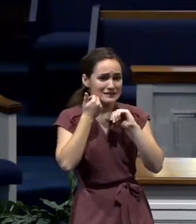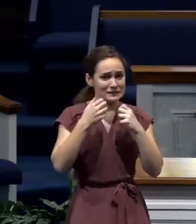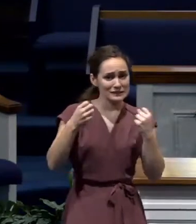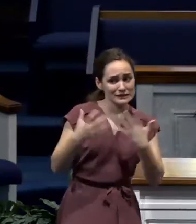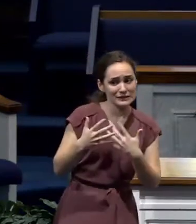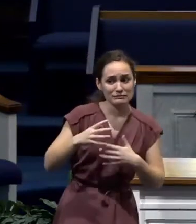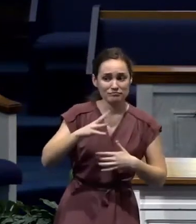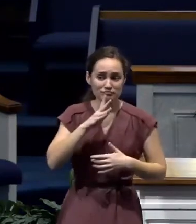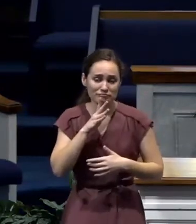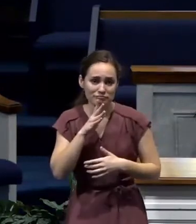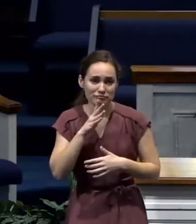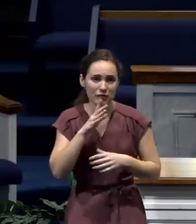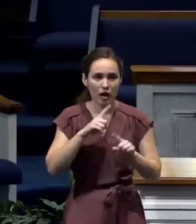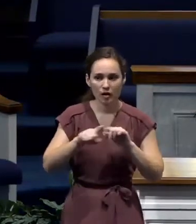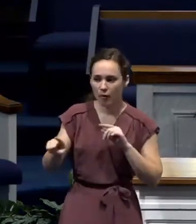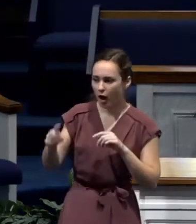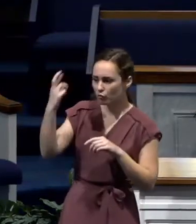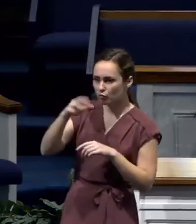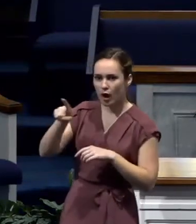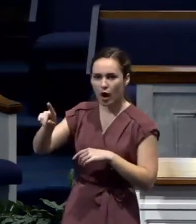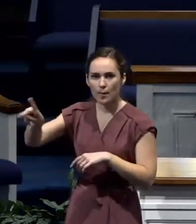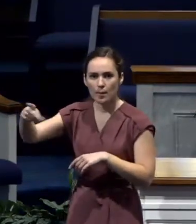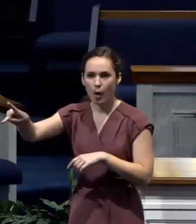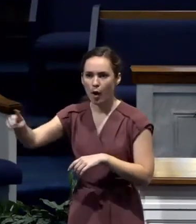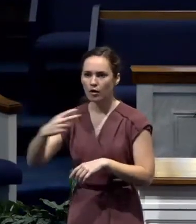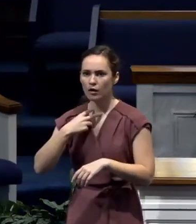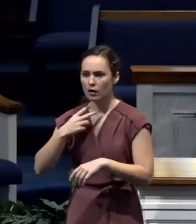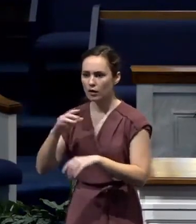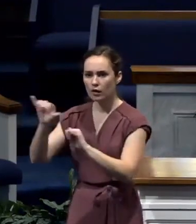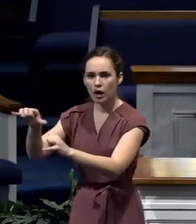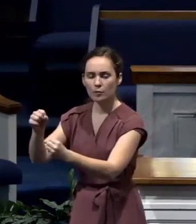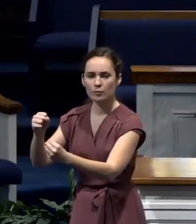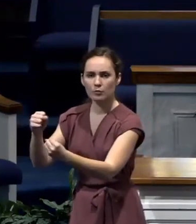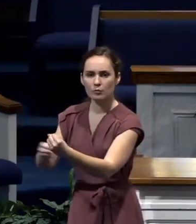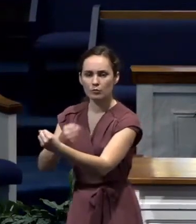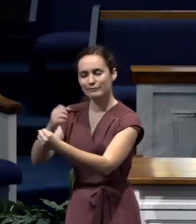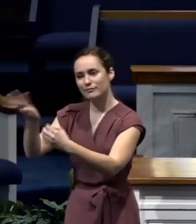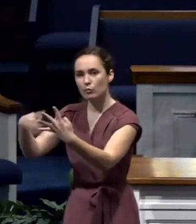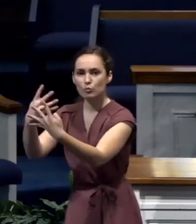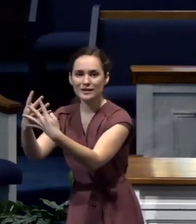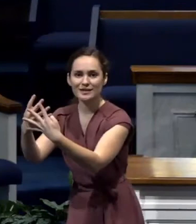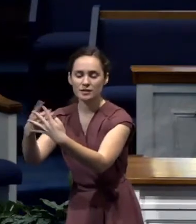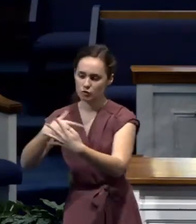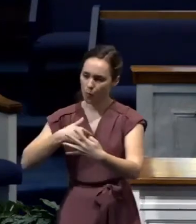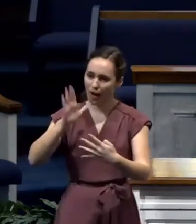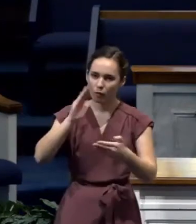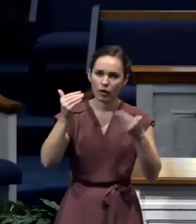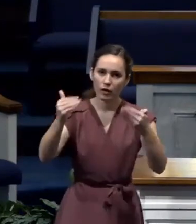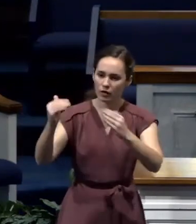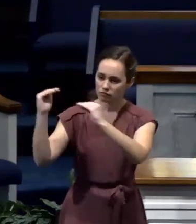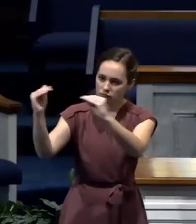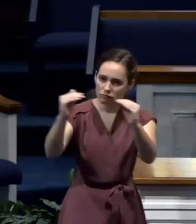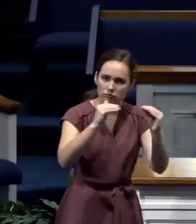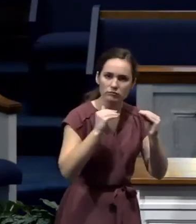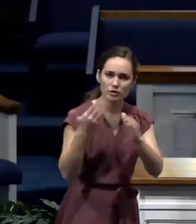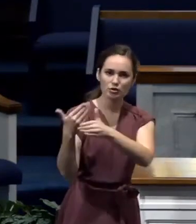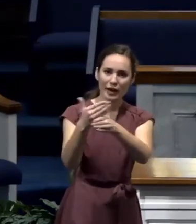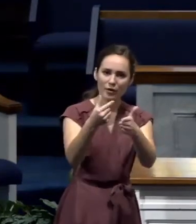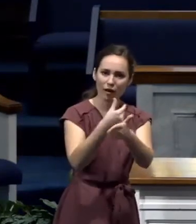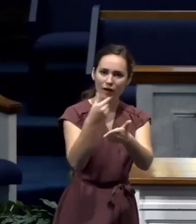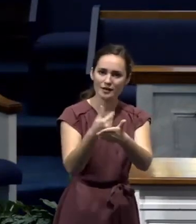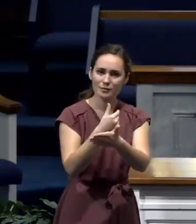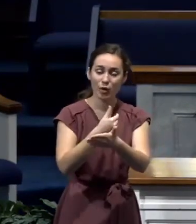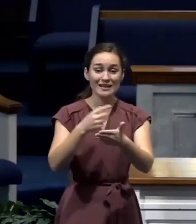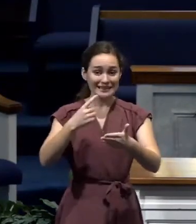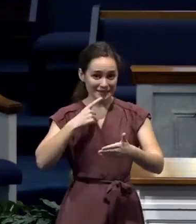imprisonment. And Paul says there were many, not just a few, but many. Look again at verse 14, and many of the brethren. This wasn't just a few